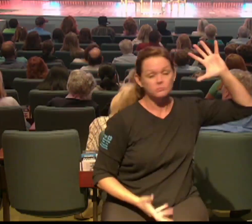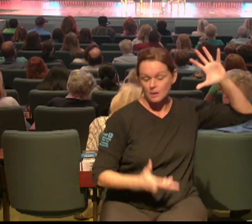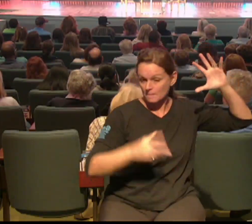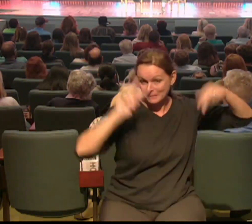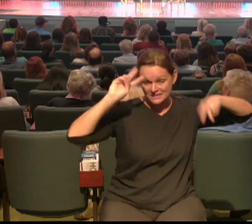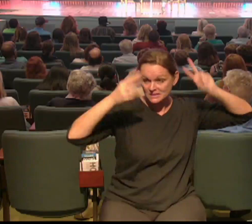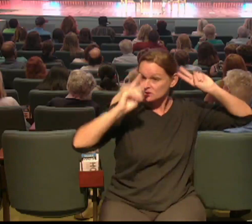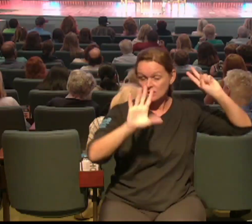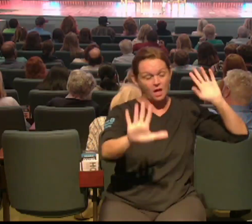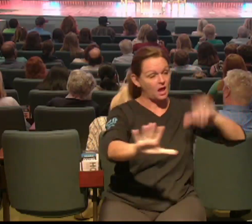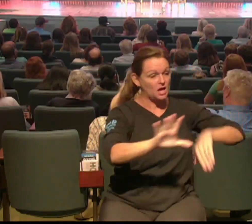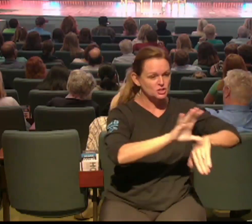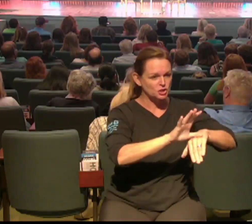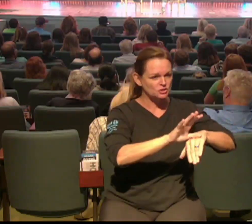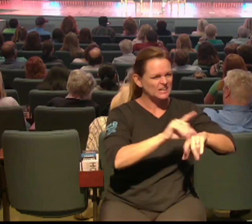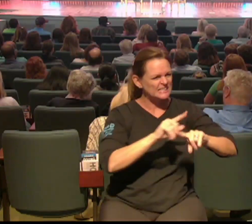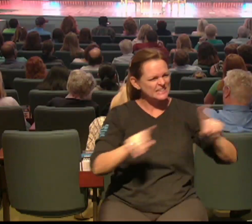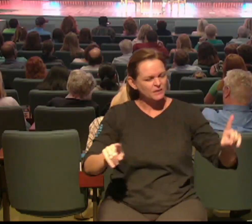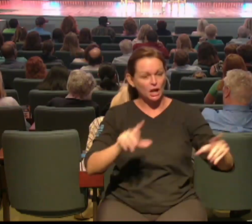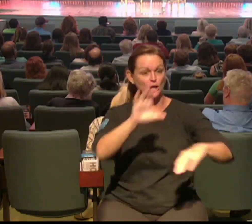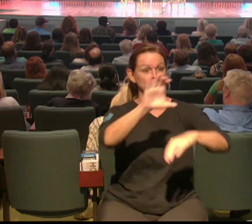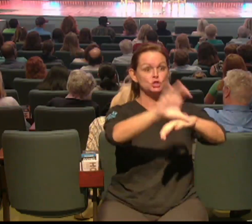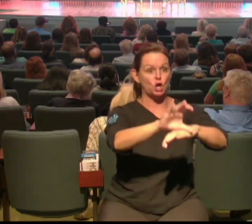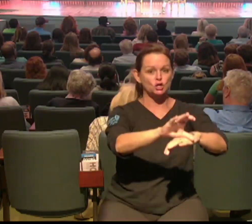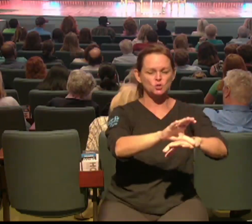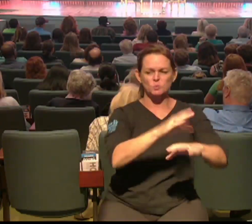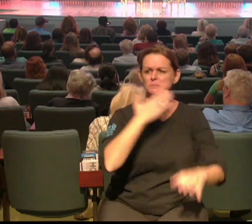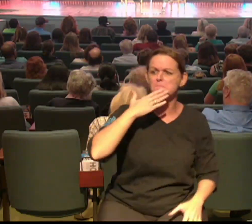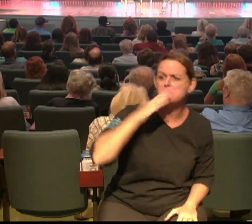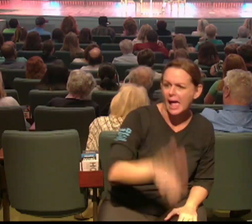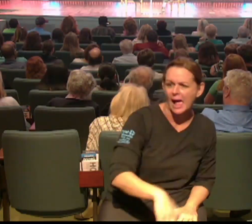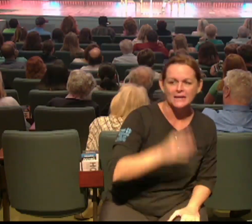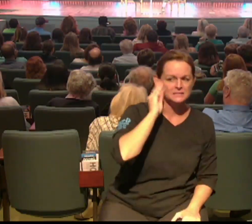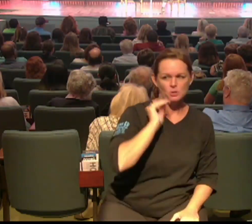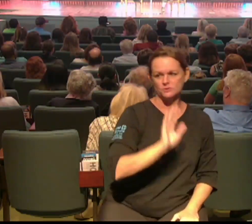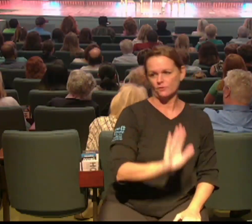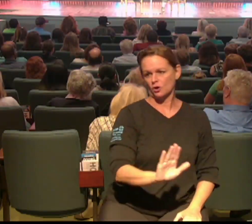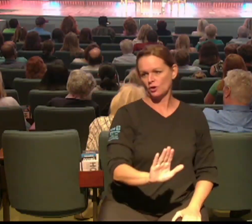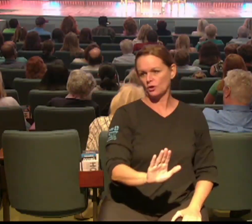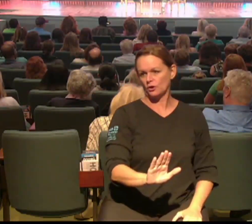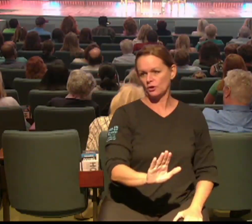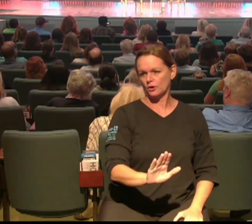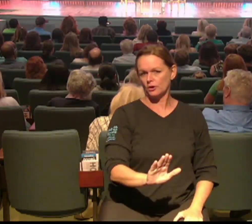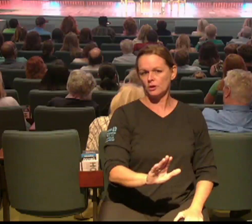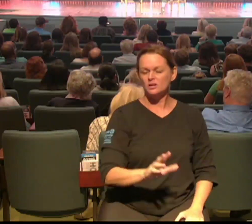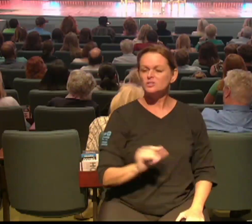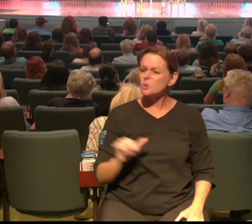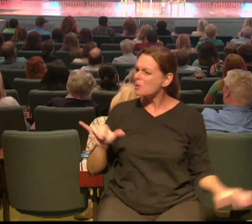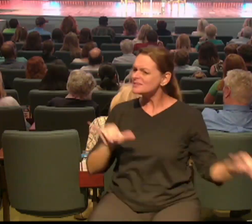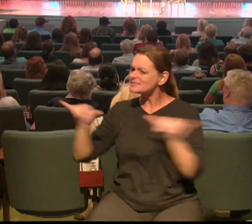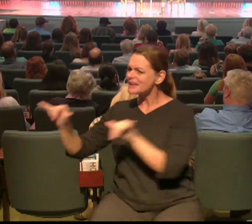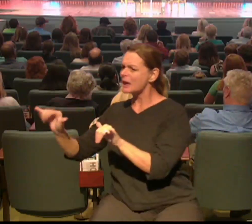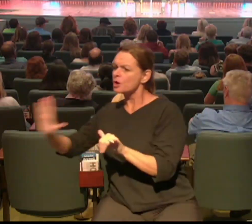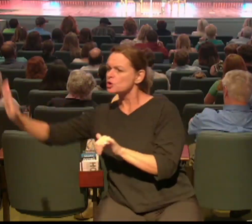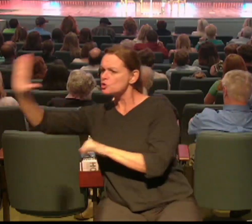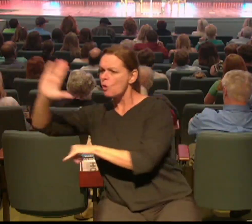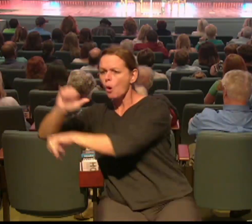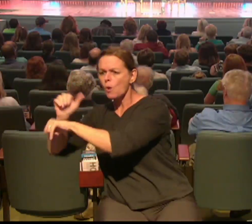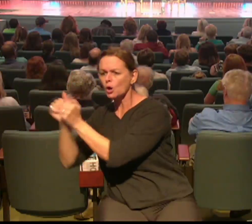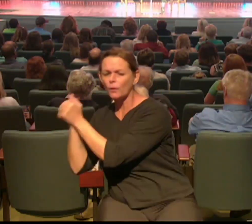to be and the role it could play in her life and and you know so many people that you you know work with and go to school with and and are at the ball fields